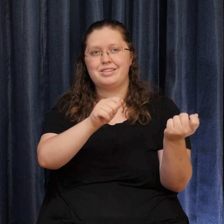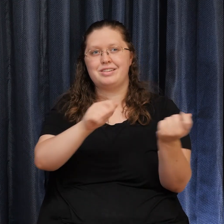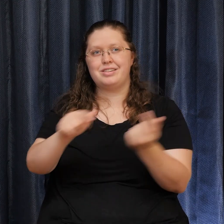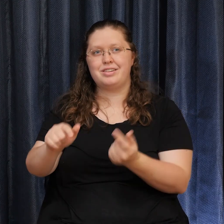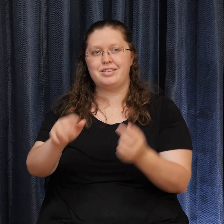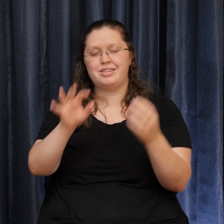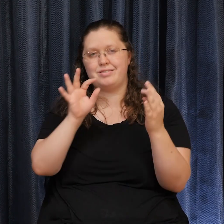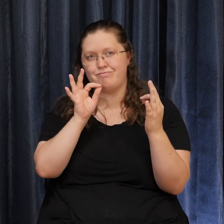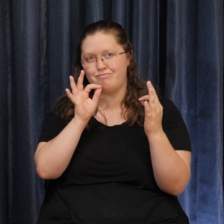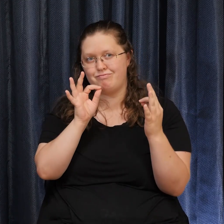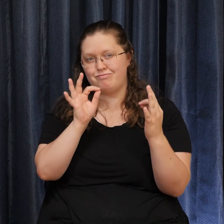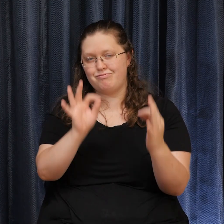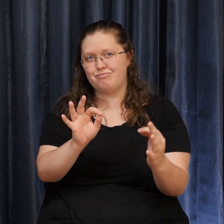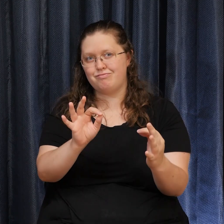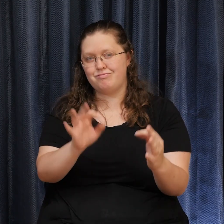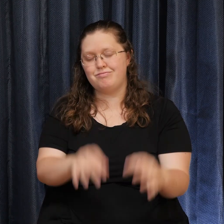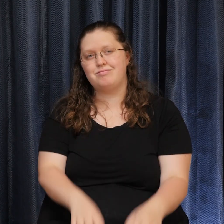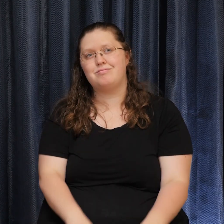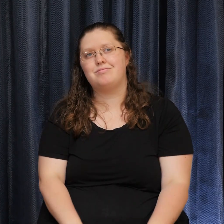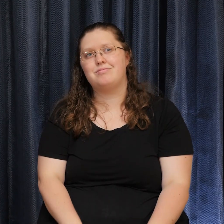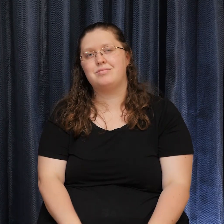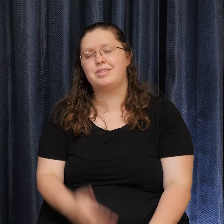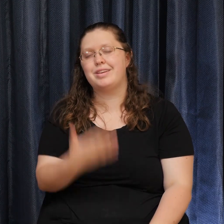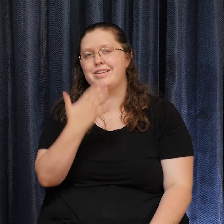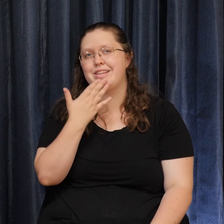all is well Thank you And God bless